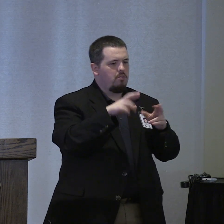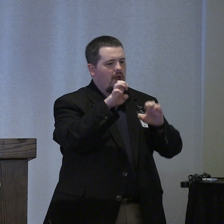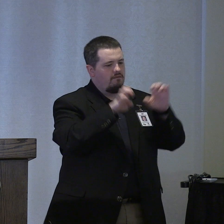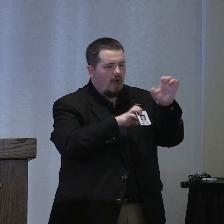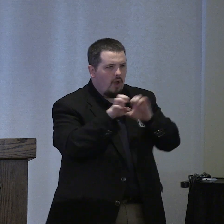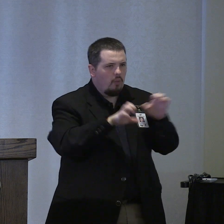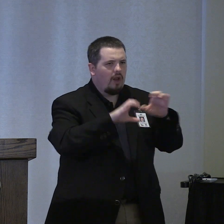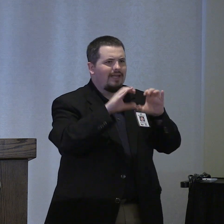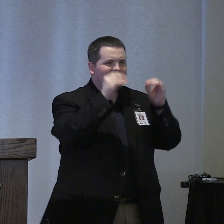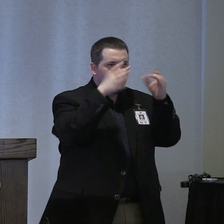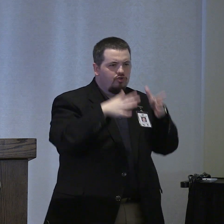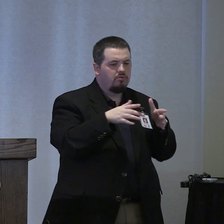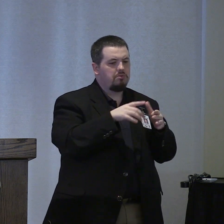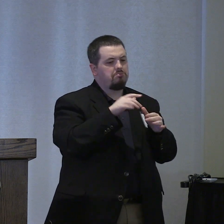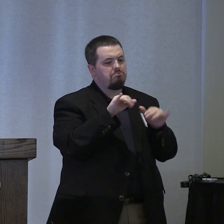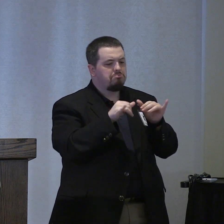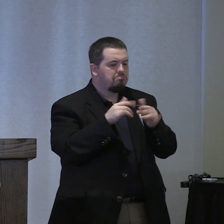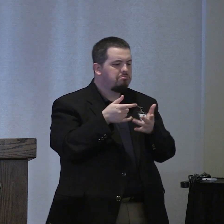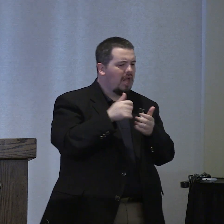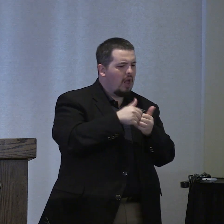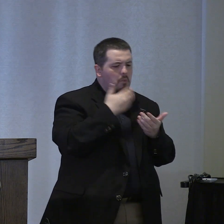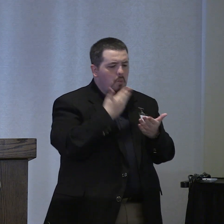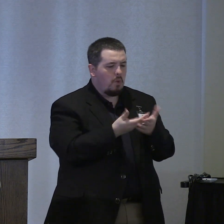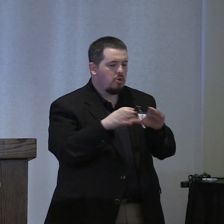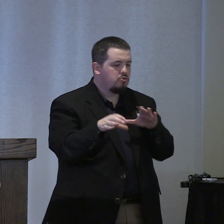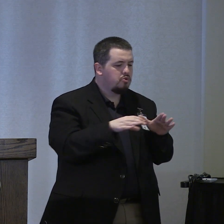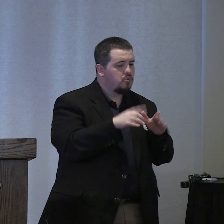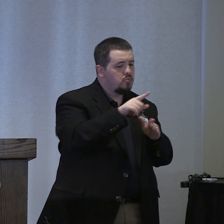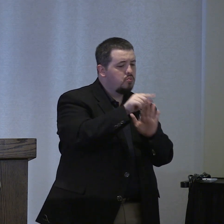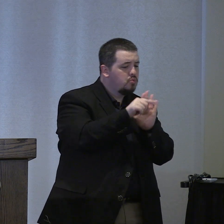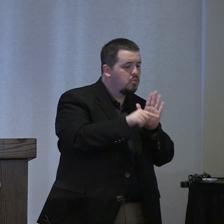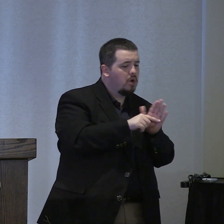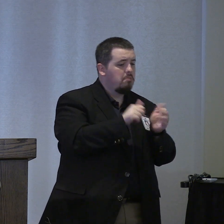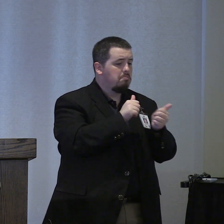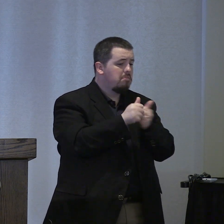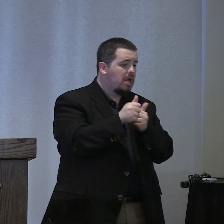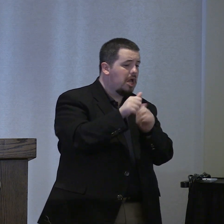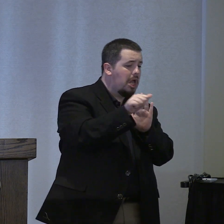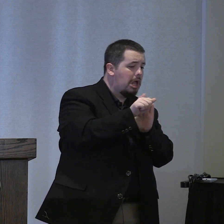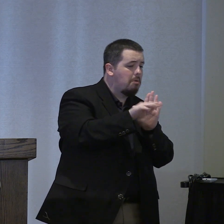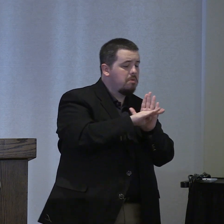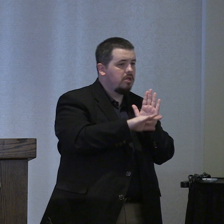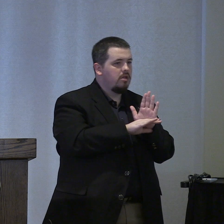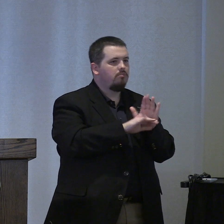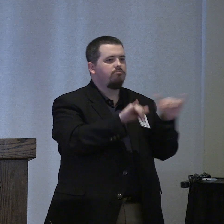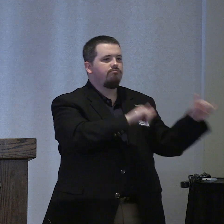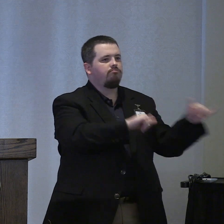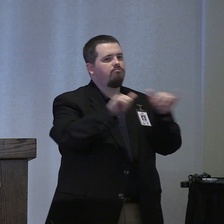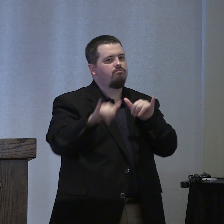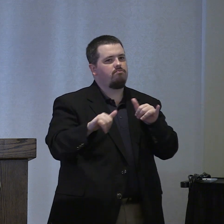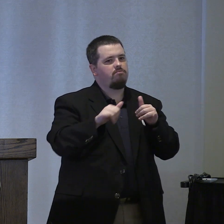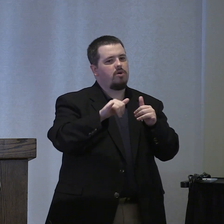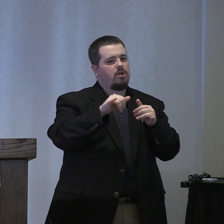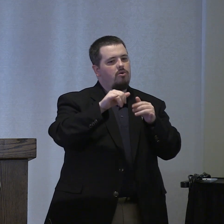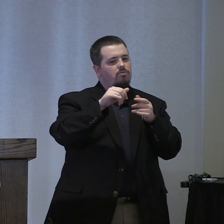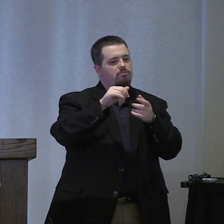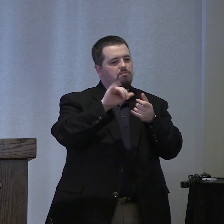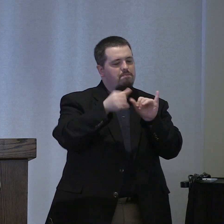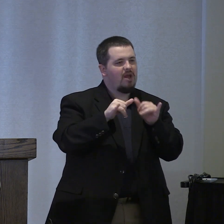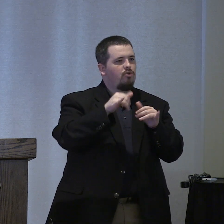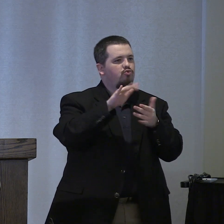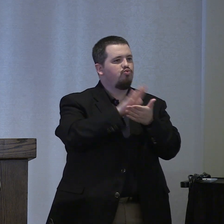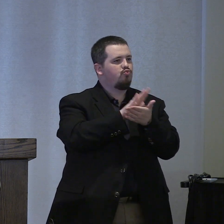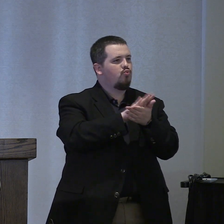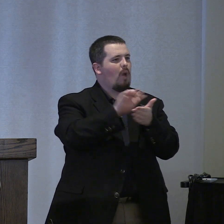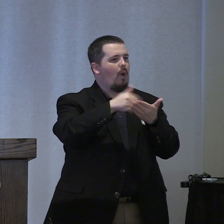evaluated and get to on that on the work that they are doing to support our kids so too do we measure our performance at the